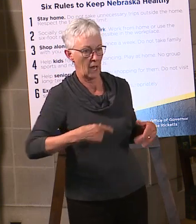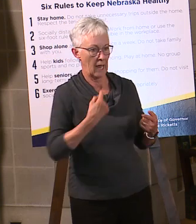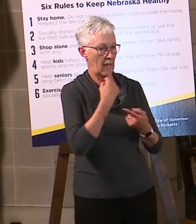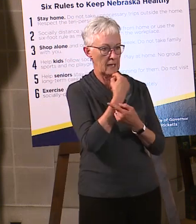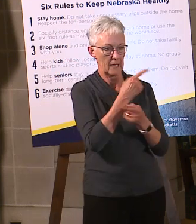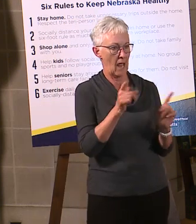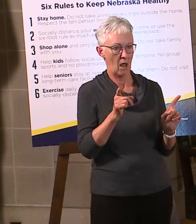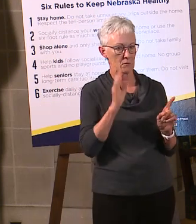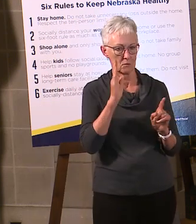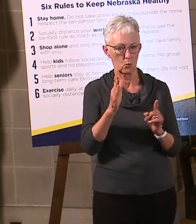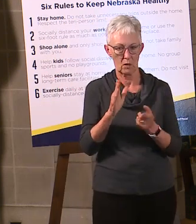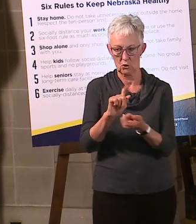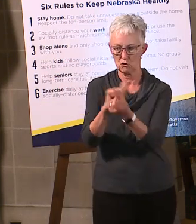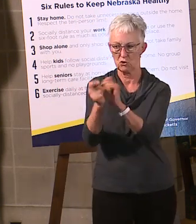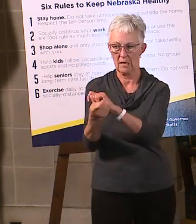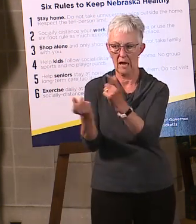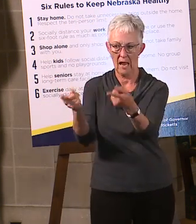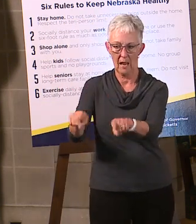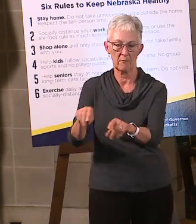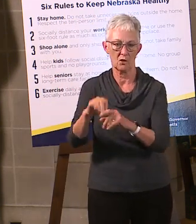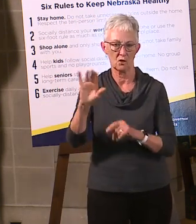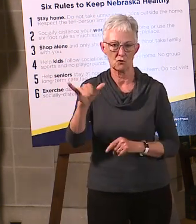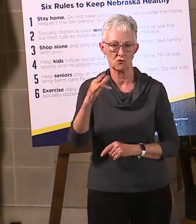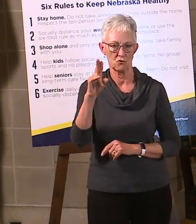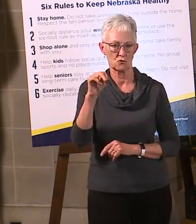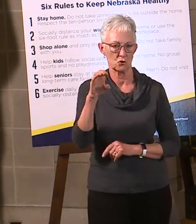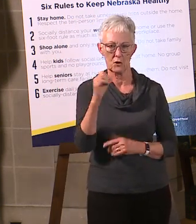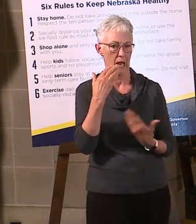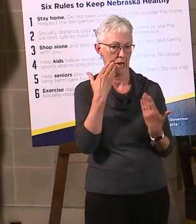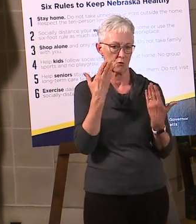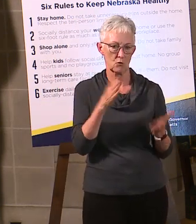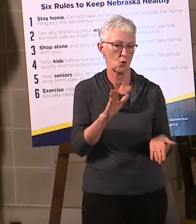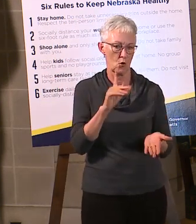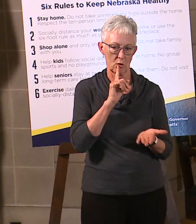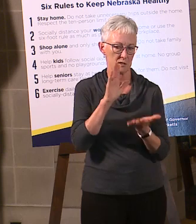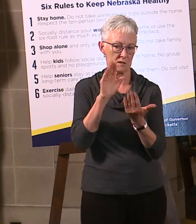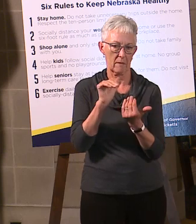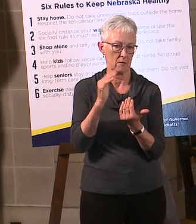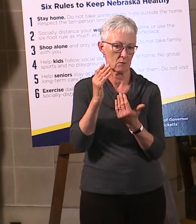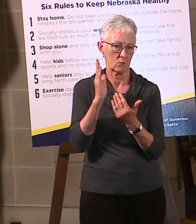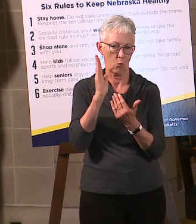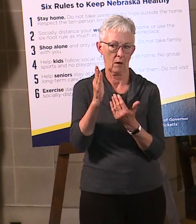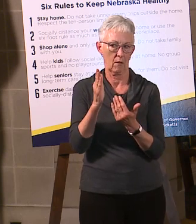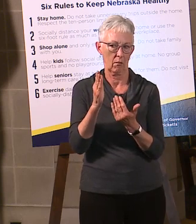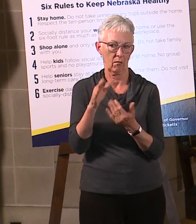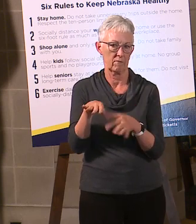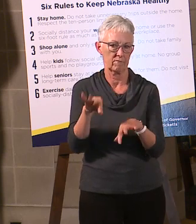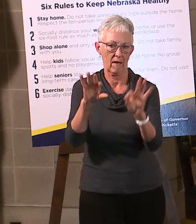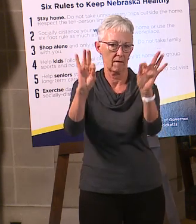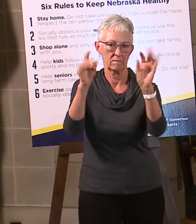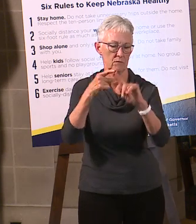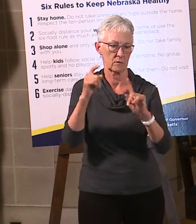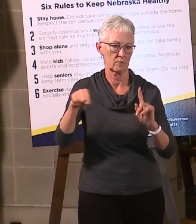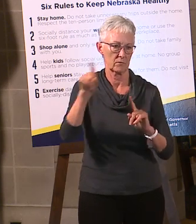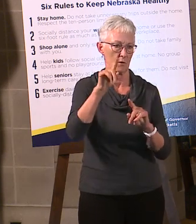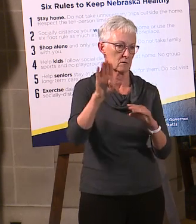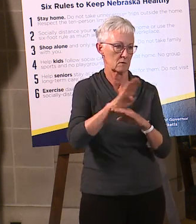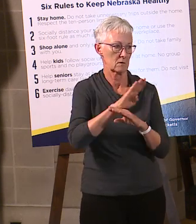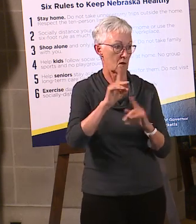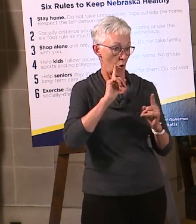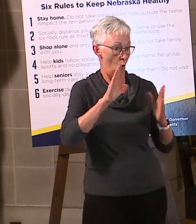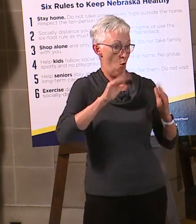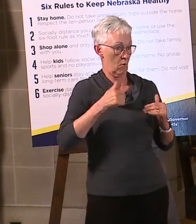I'm going to defer on that. I really don't know what the survey will look like. Hopefully, though, we can take additional steps to loosen some of these restrictions